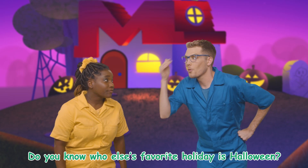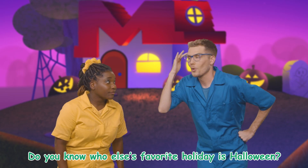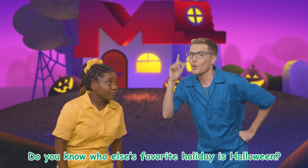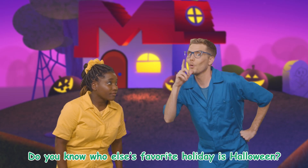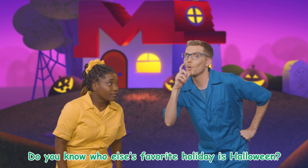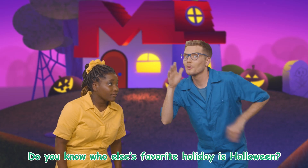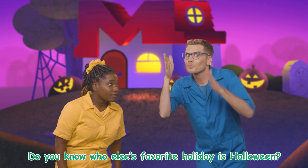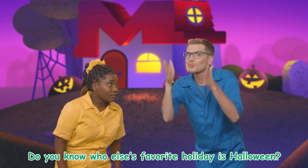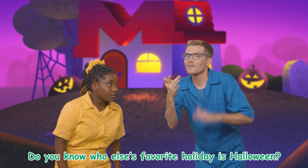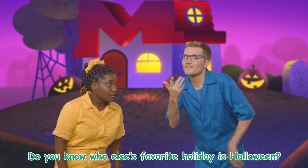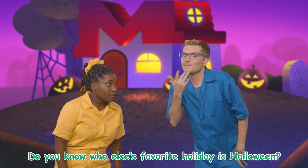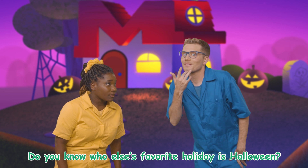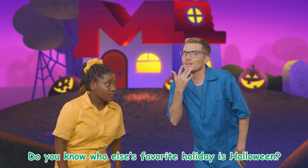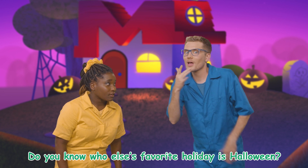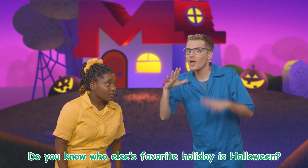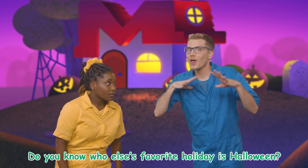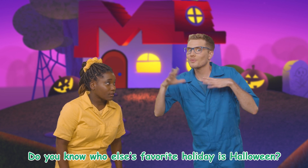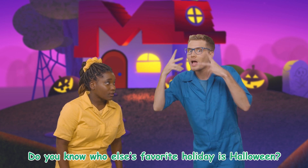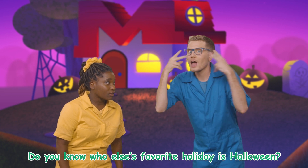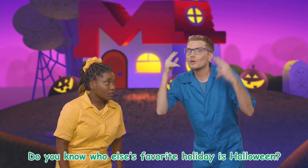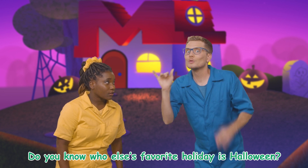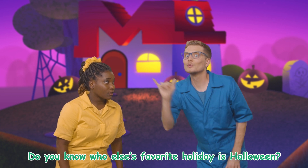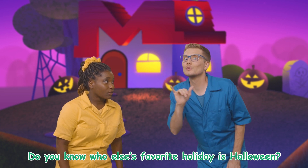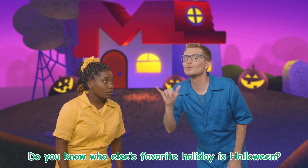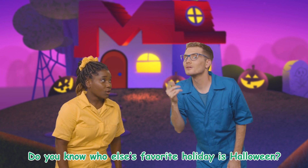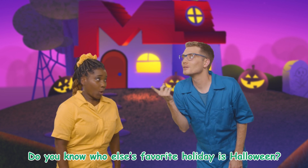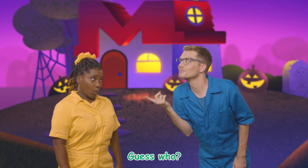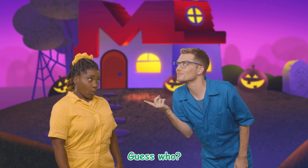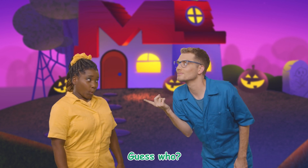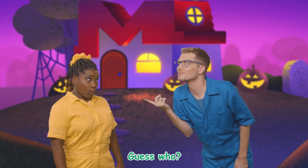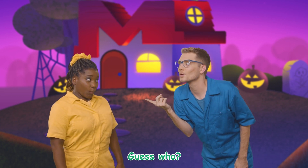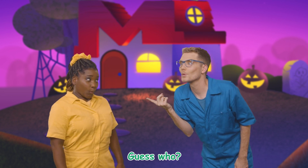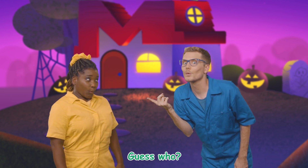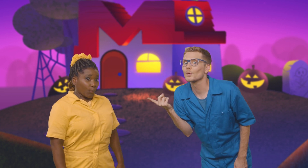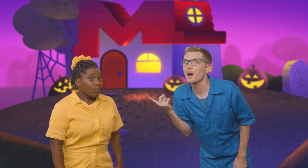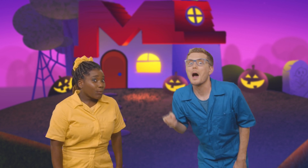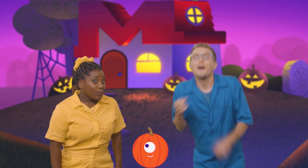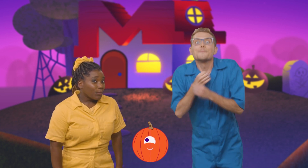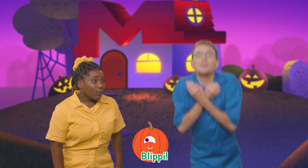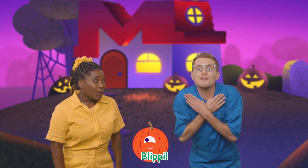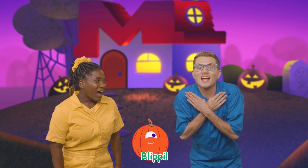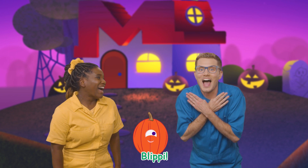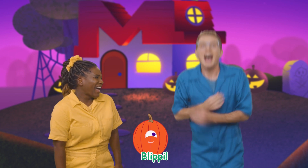you know who else's favorite holiday is Halloween? Guess who? Blippi!